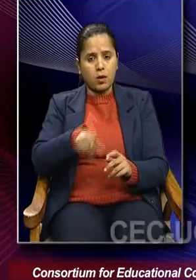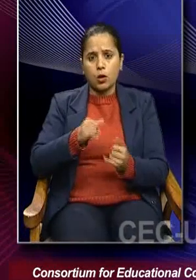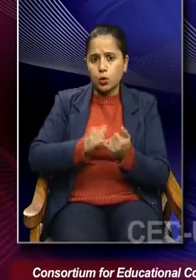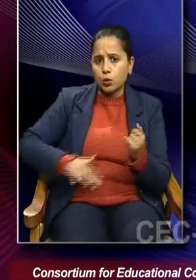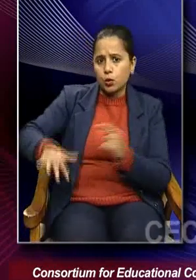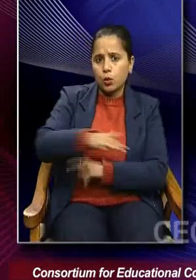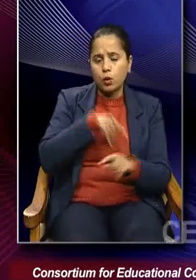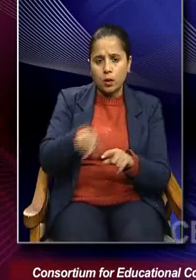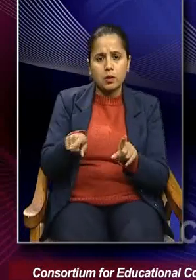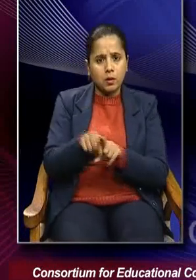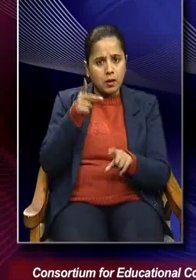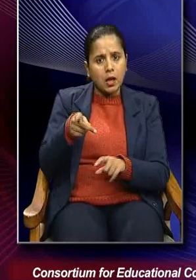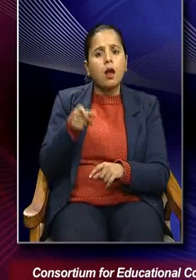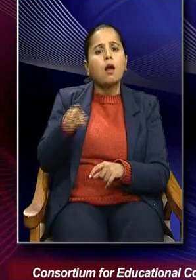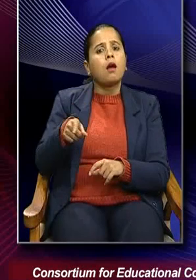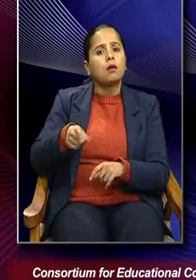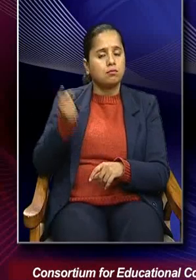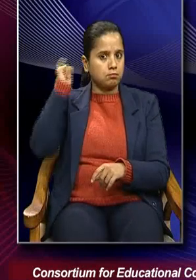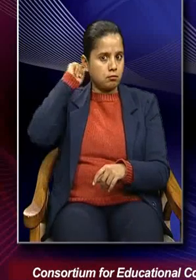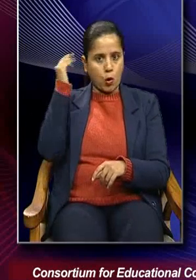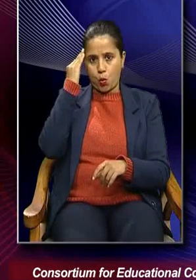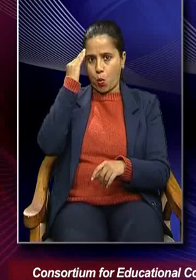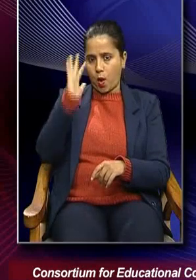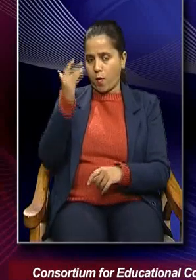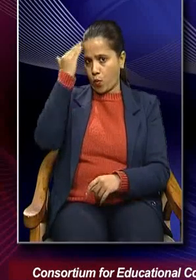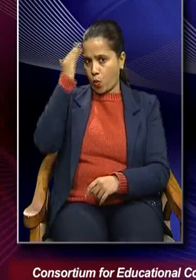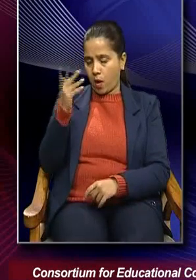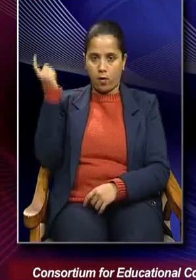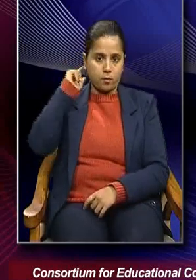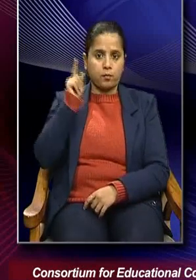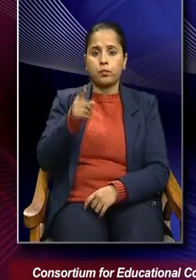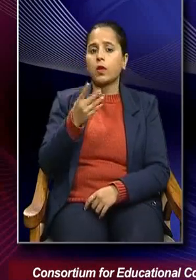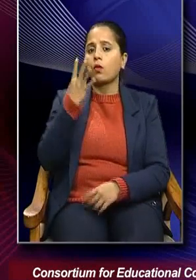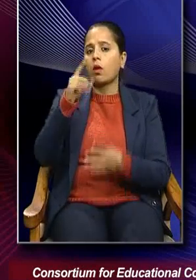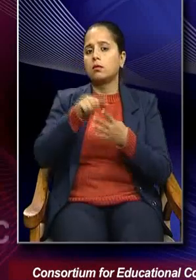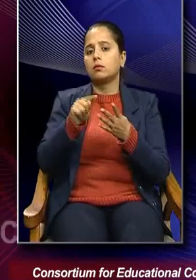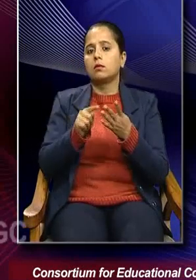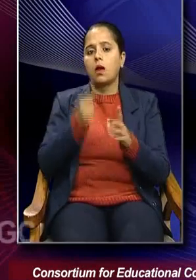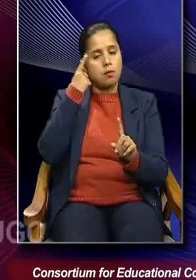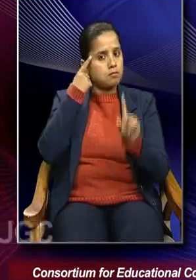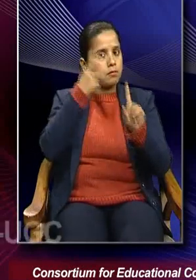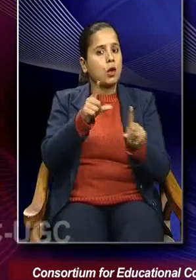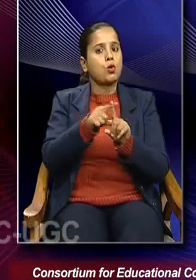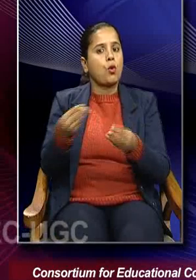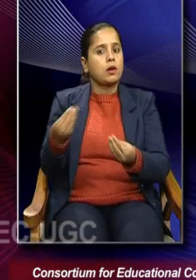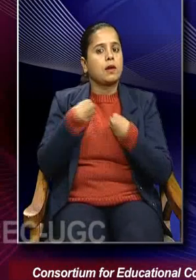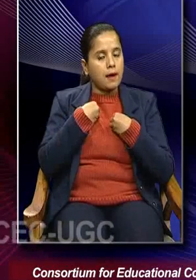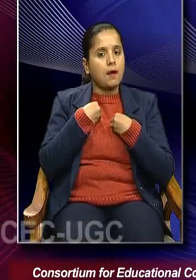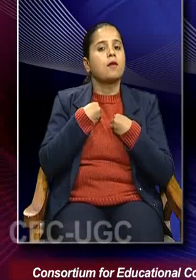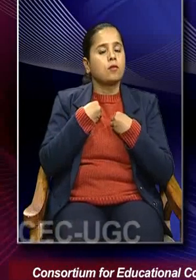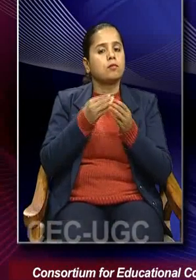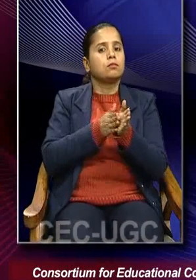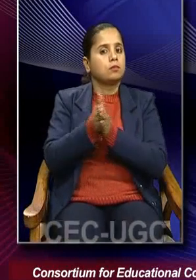is a form of consciousness, he gives us four motives of sociological consciousness.